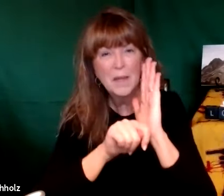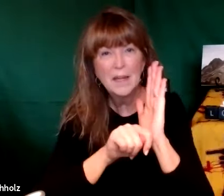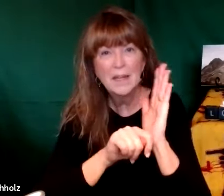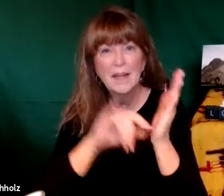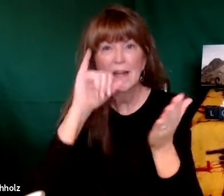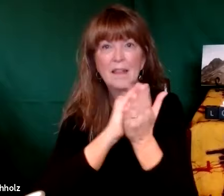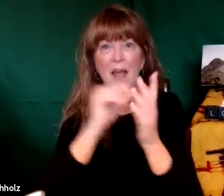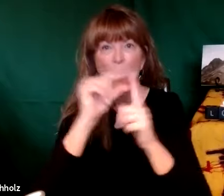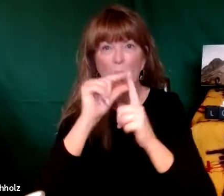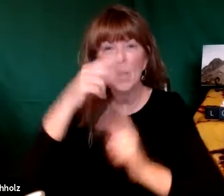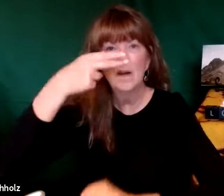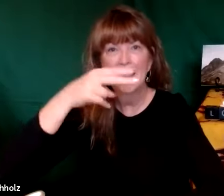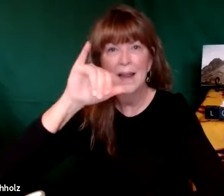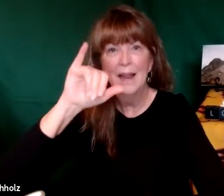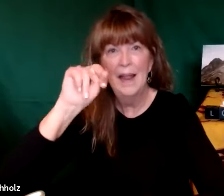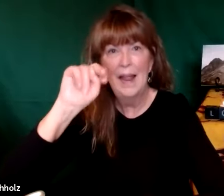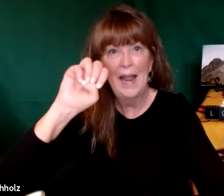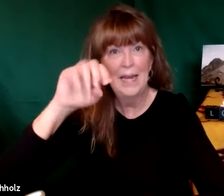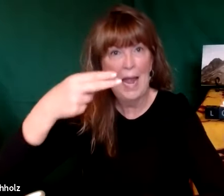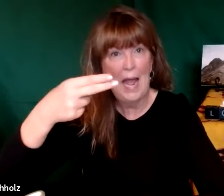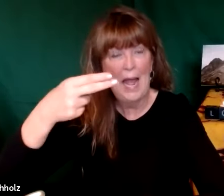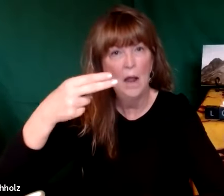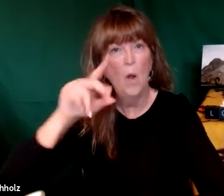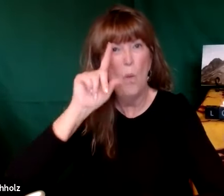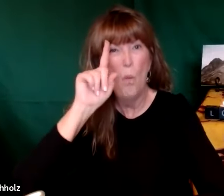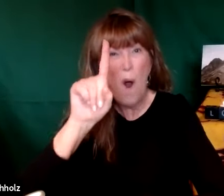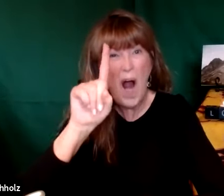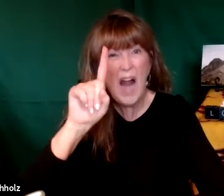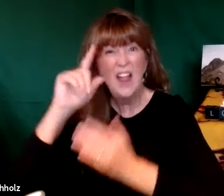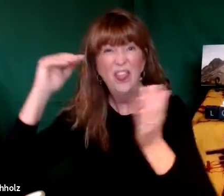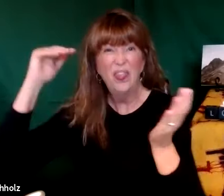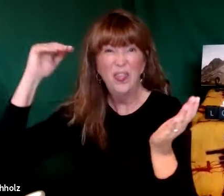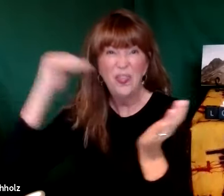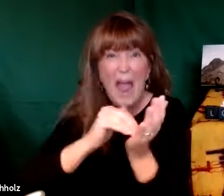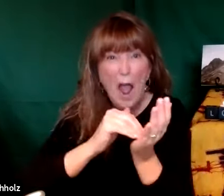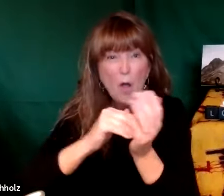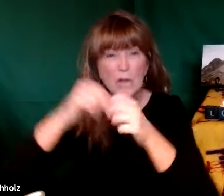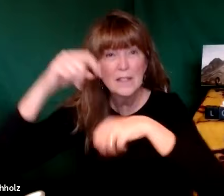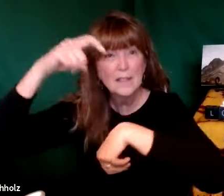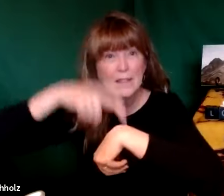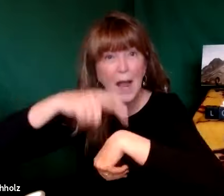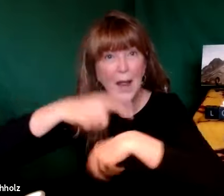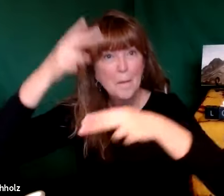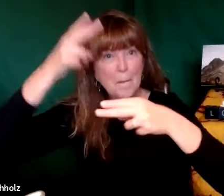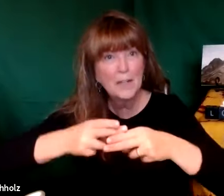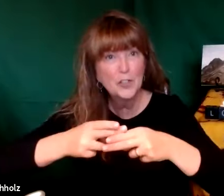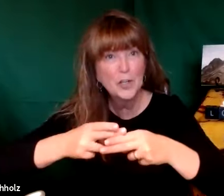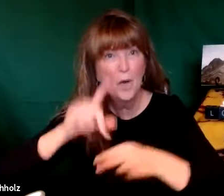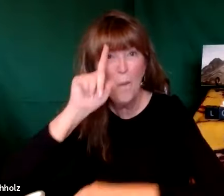and in the Old Testament HINE is found 1,000